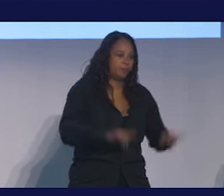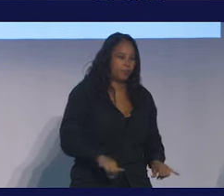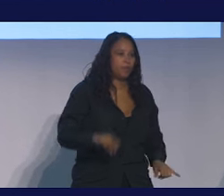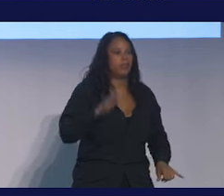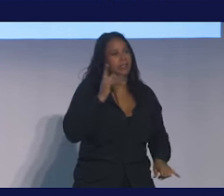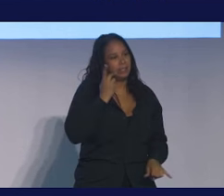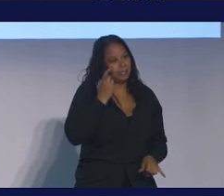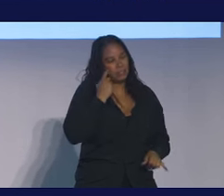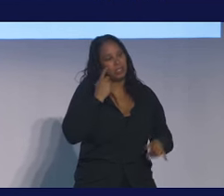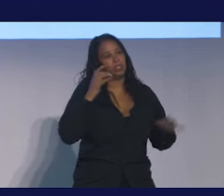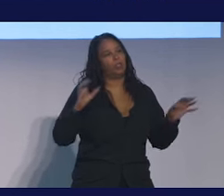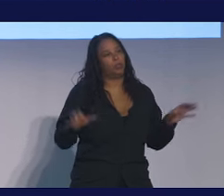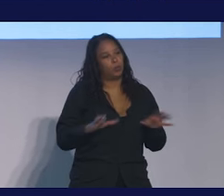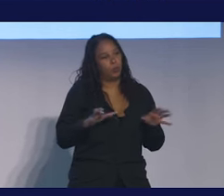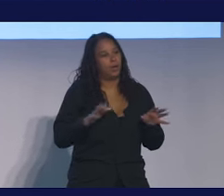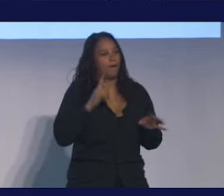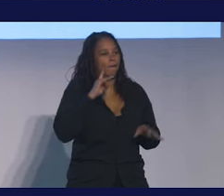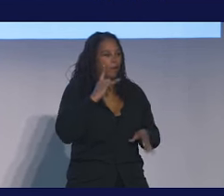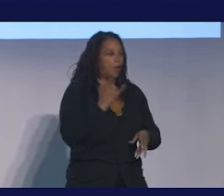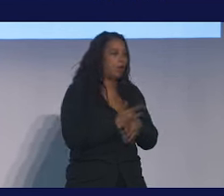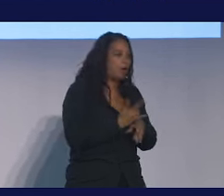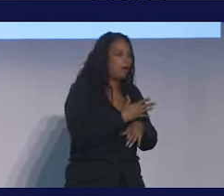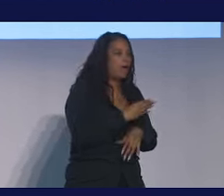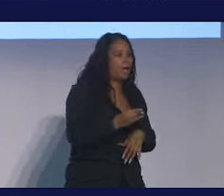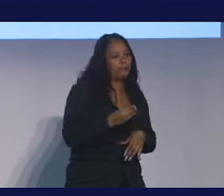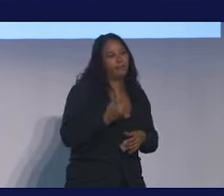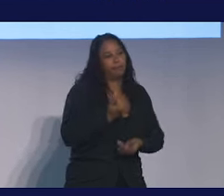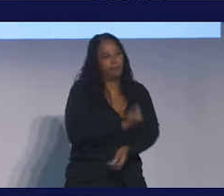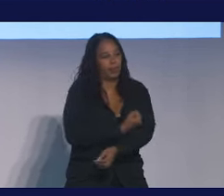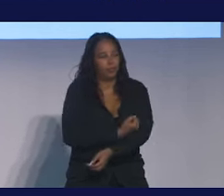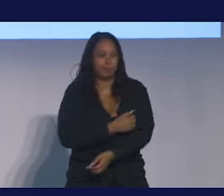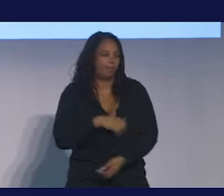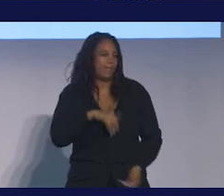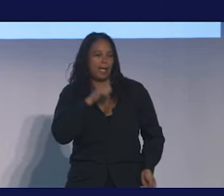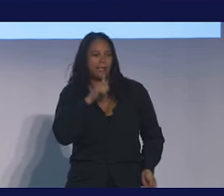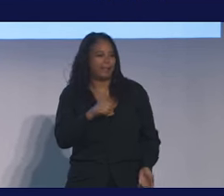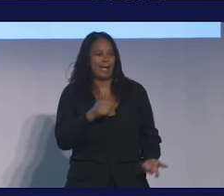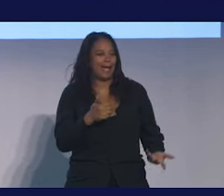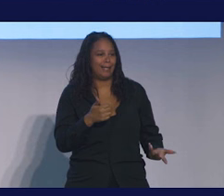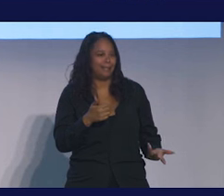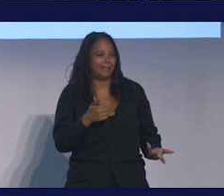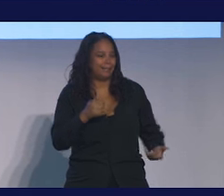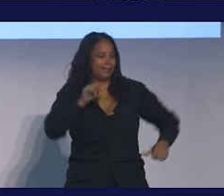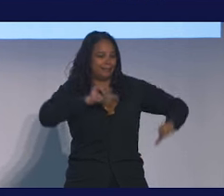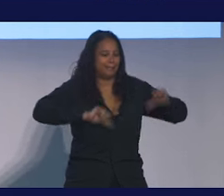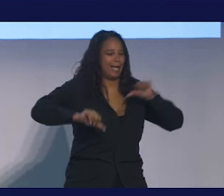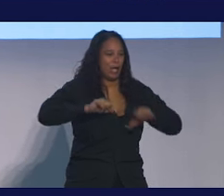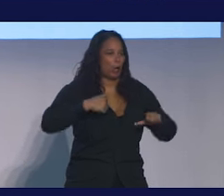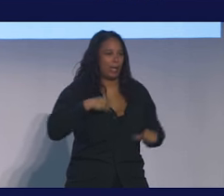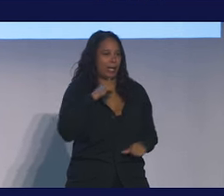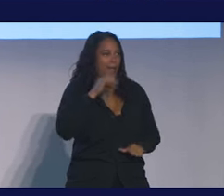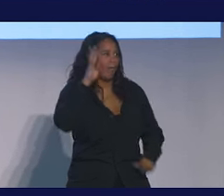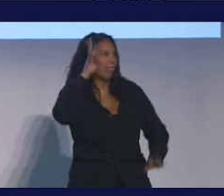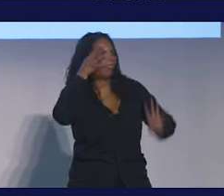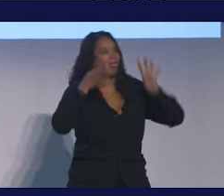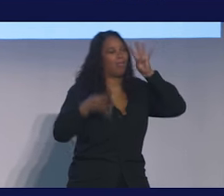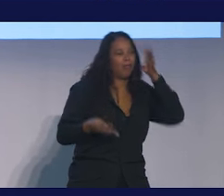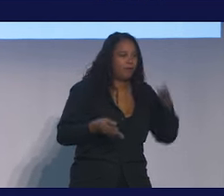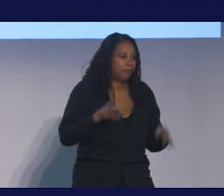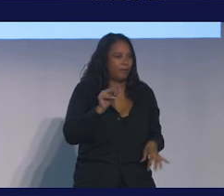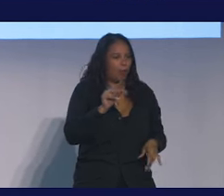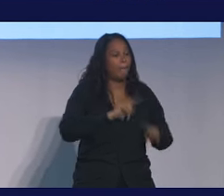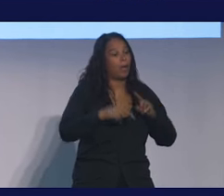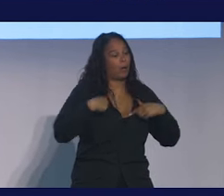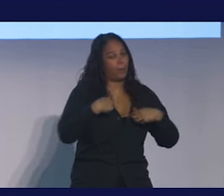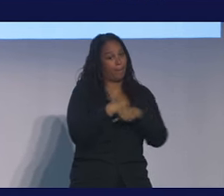opioid use disorder and for alcohol. Again, this is not rocket science. We didn't invent a new drug. But we are able to make a real